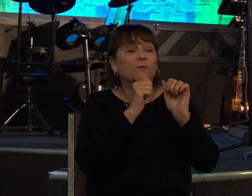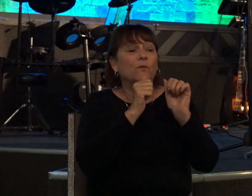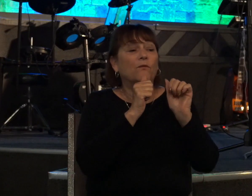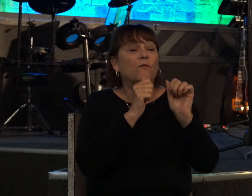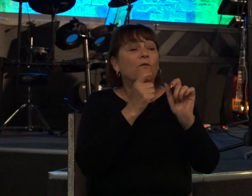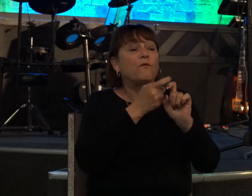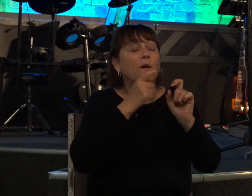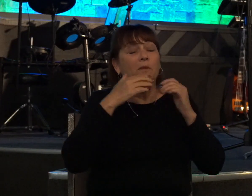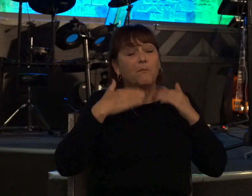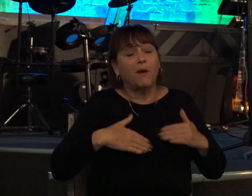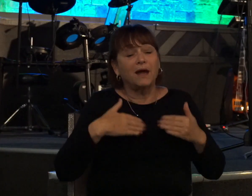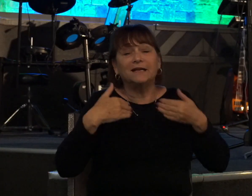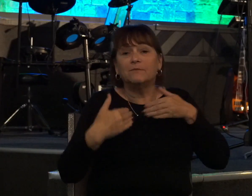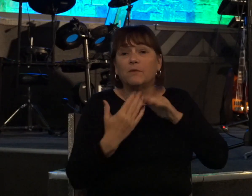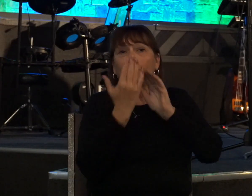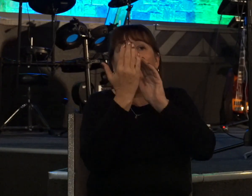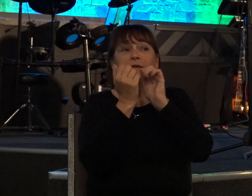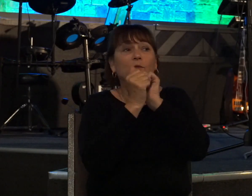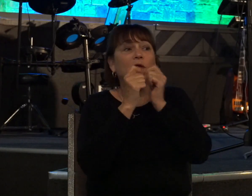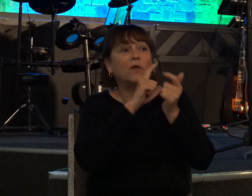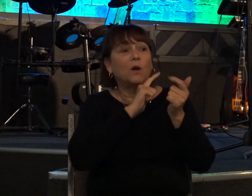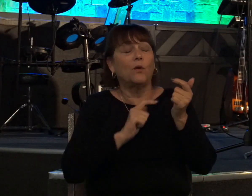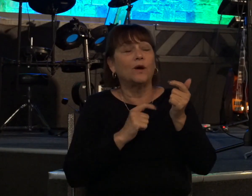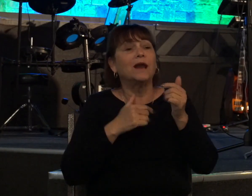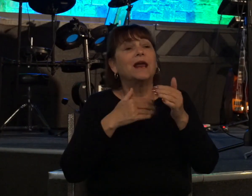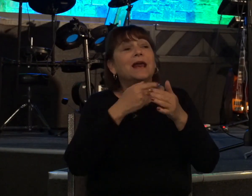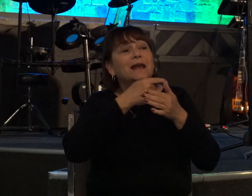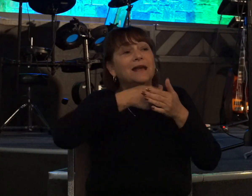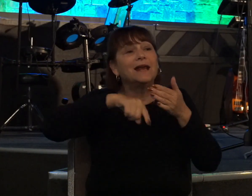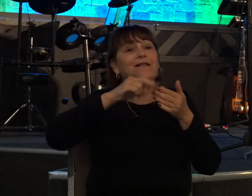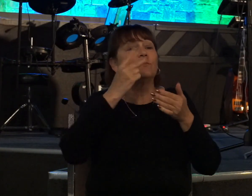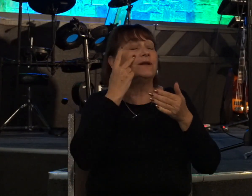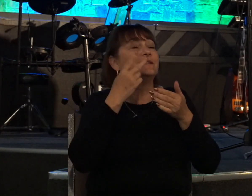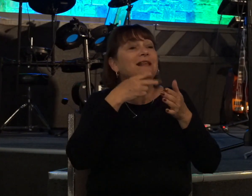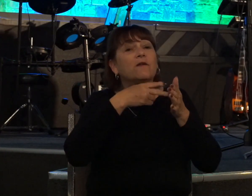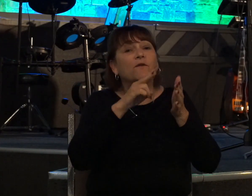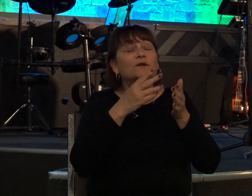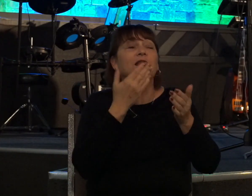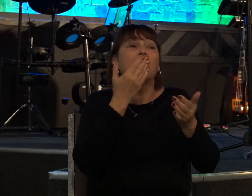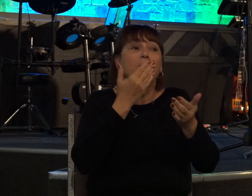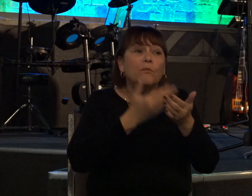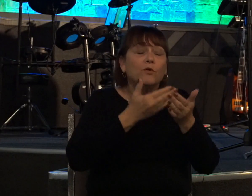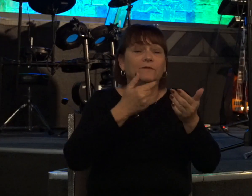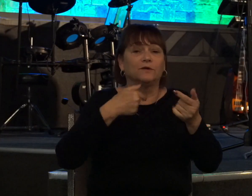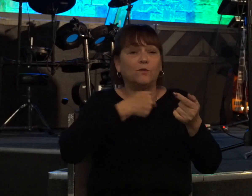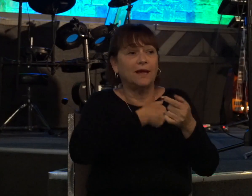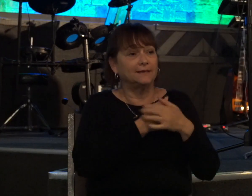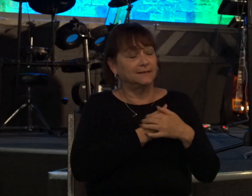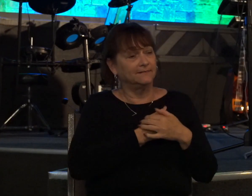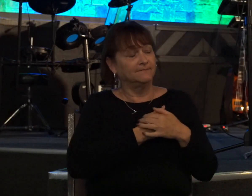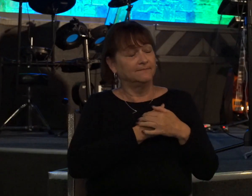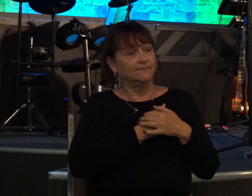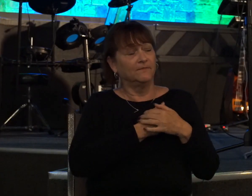and next week we're going to see a verse that proves to us that all children